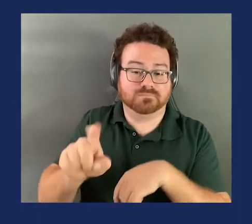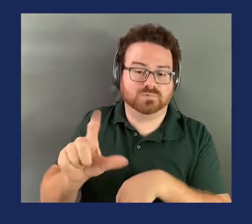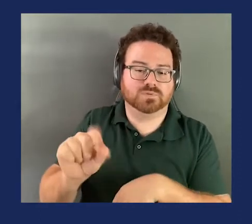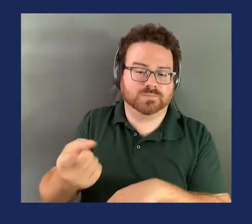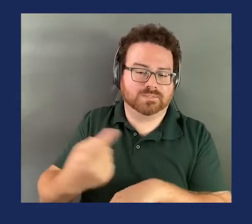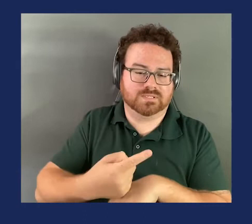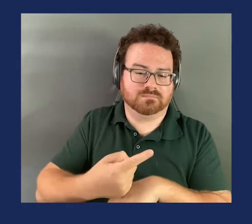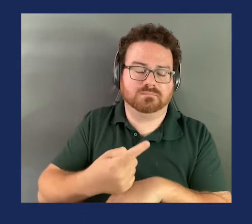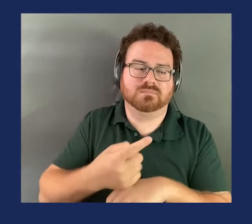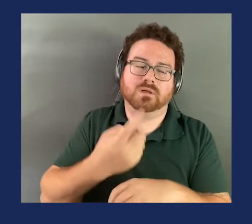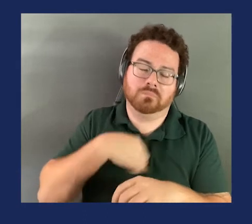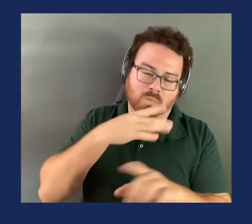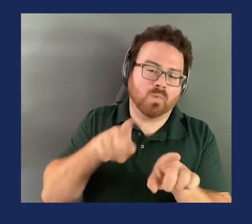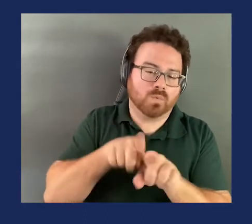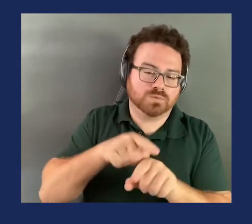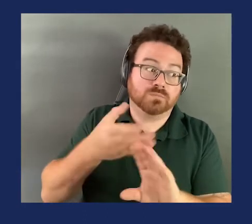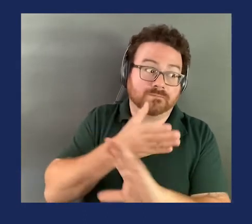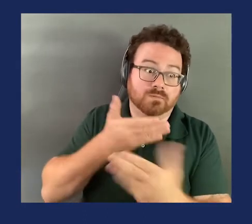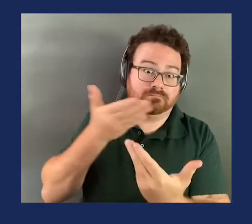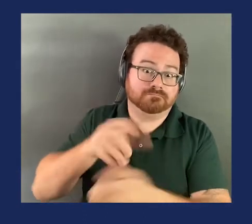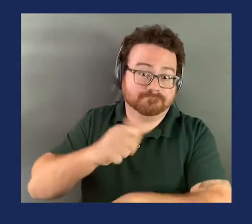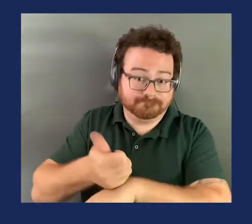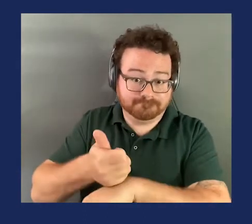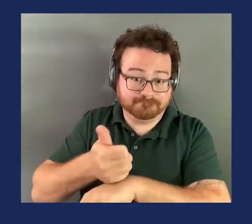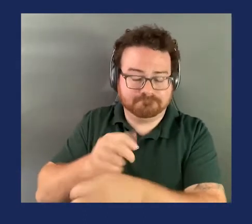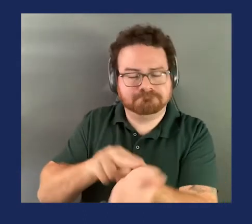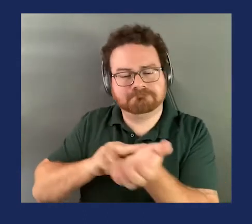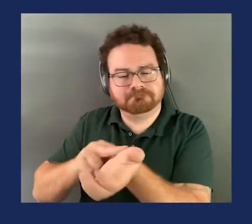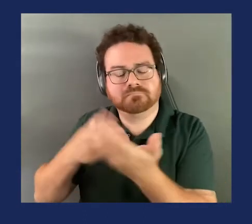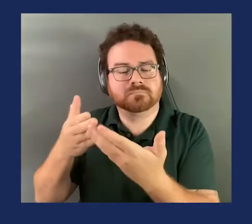on whether that's the appropriate period or if any shorter period is appropriate.